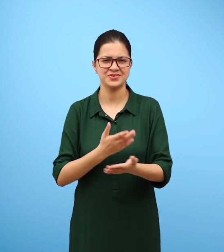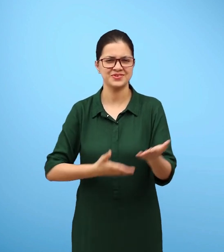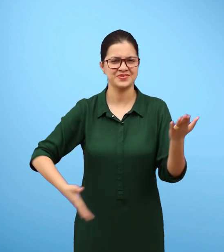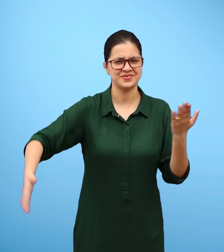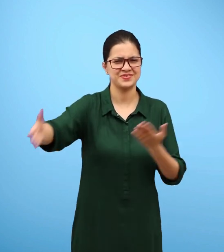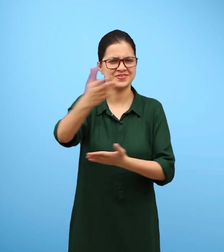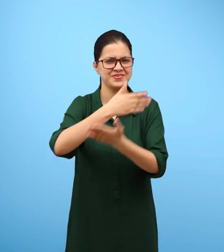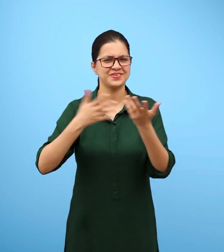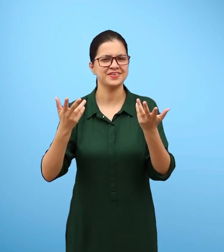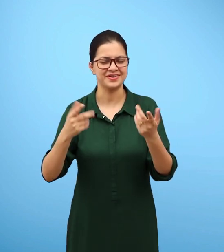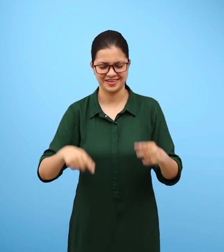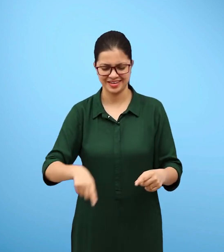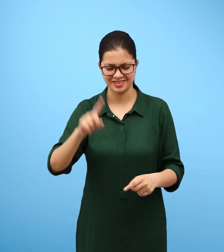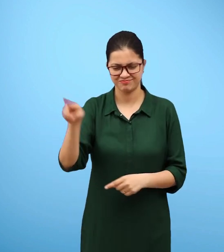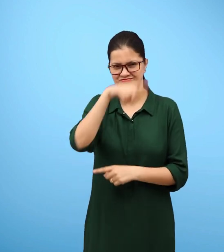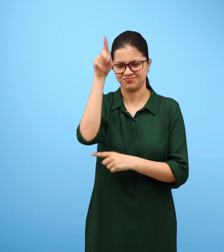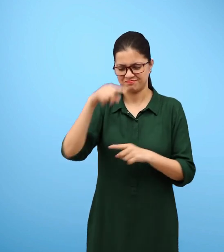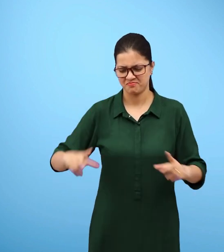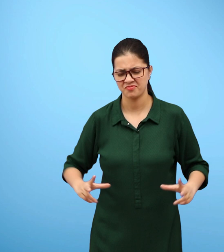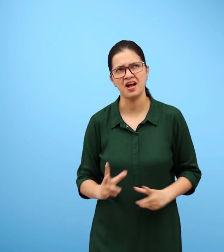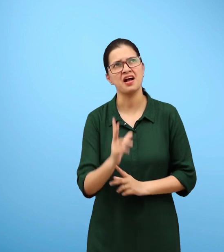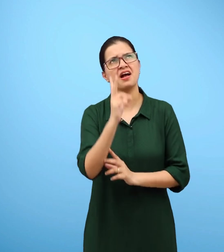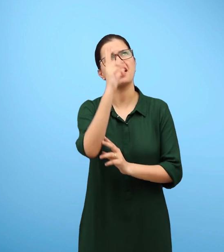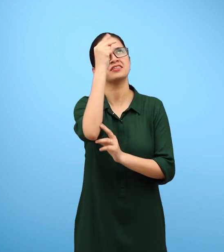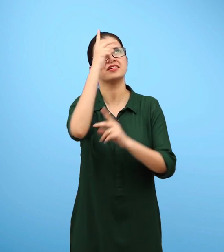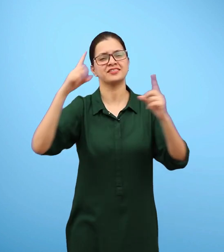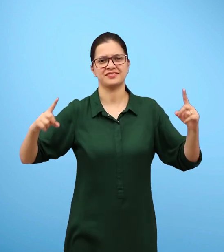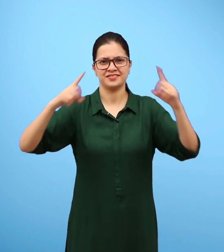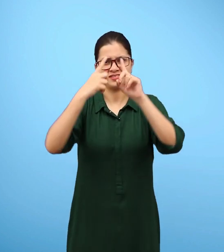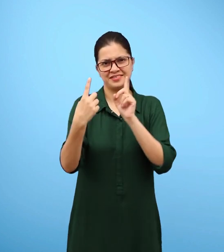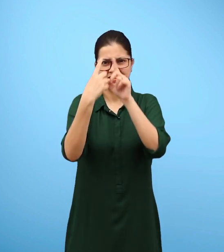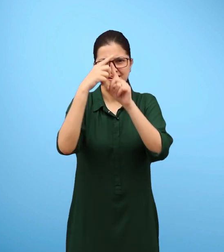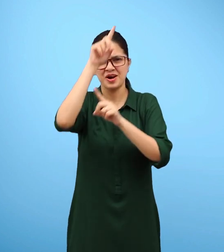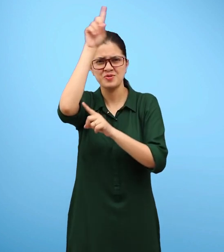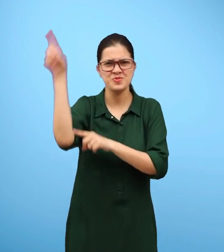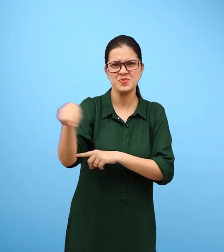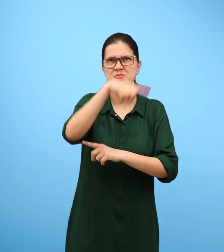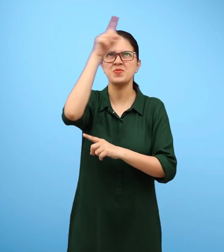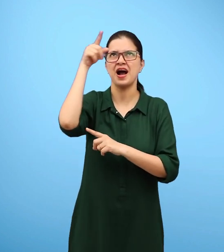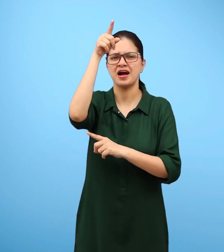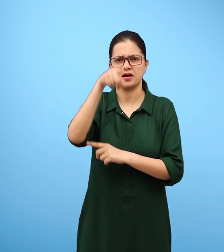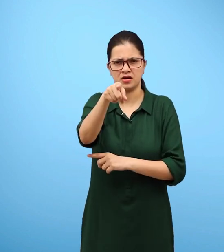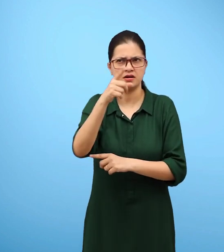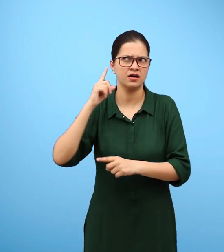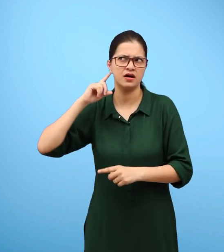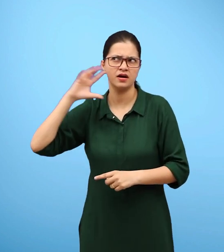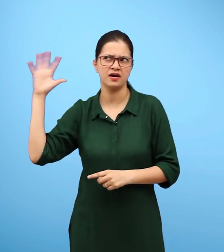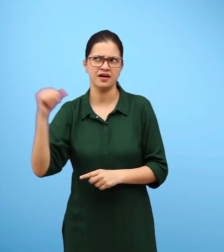Are there any other uses of air? Have you heard about a windmill? Look at figure 15.12.